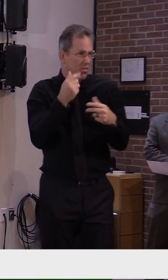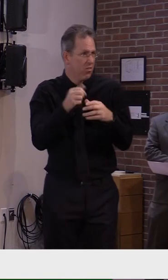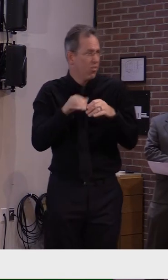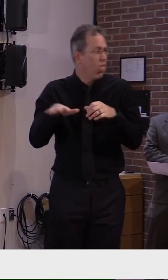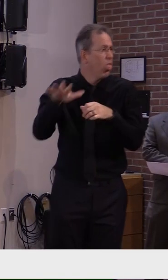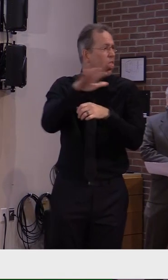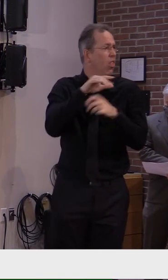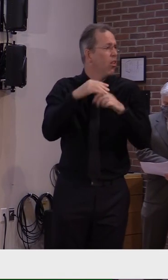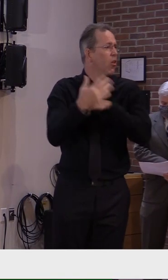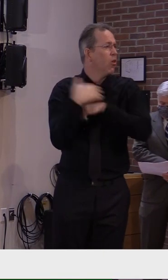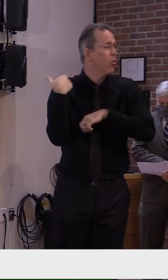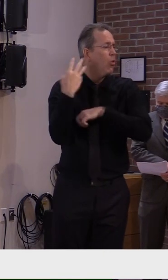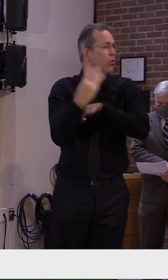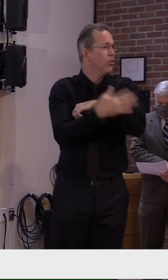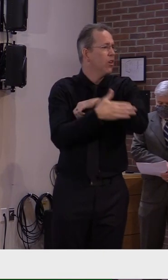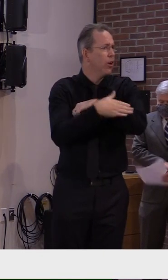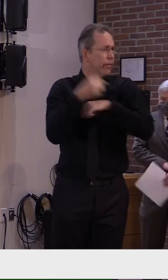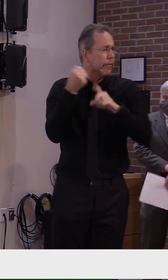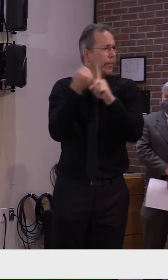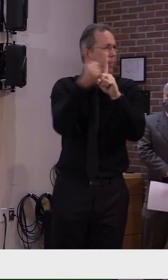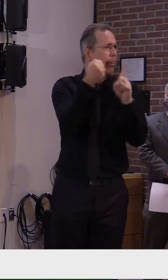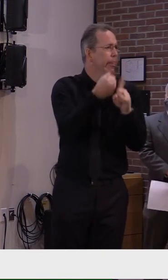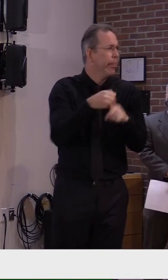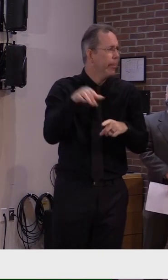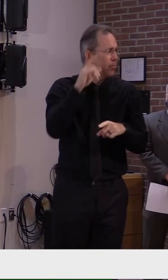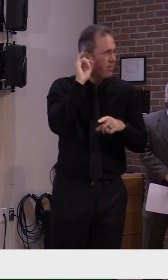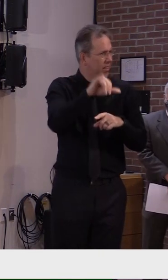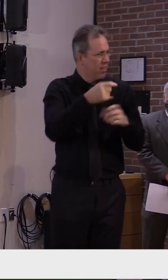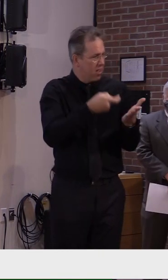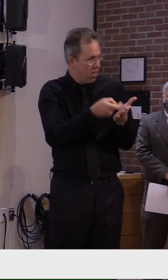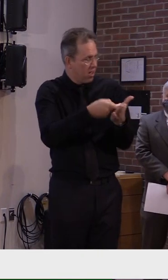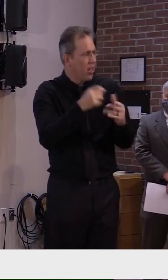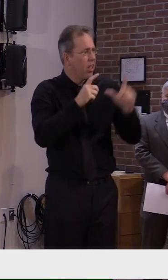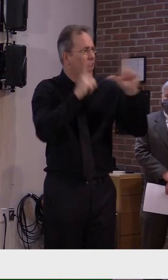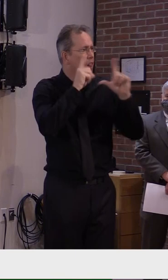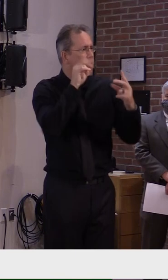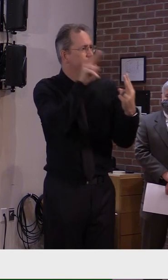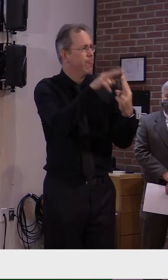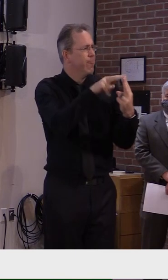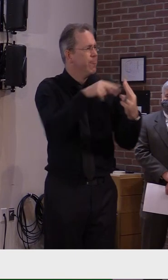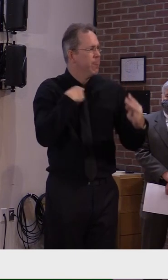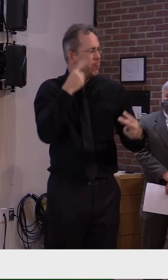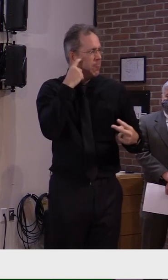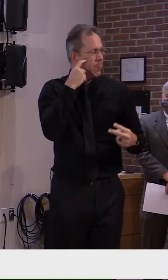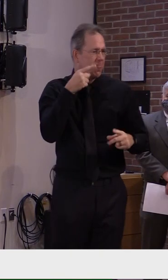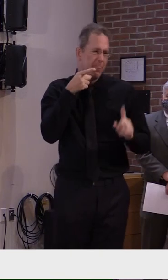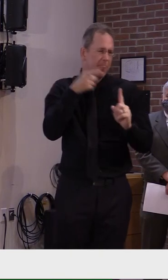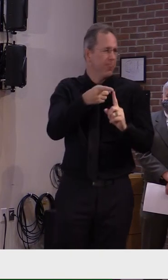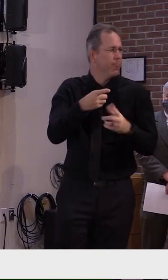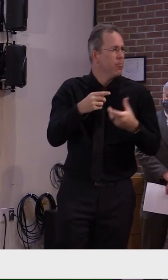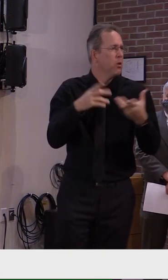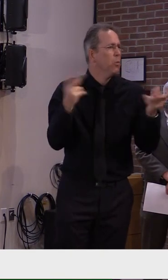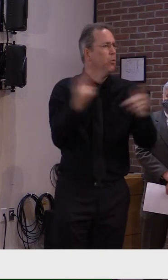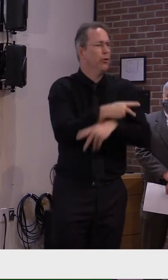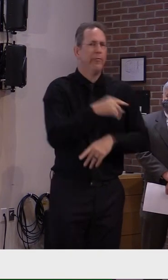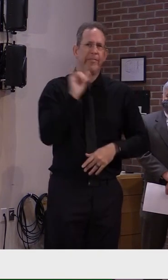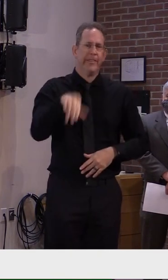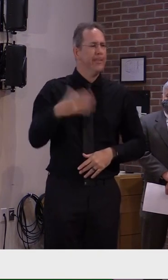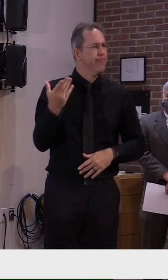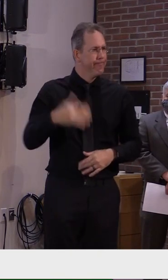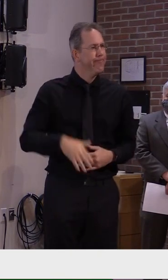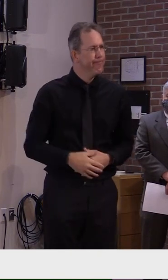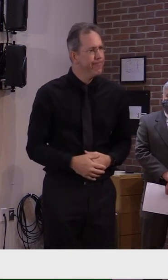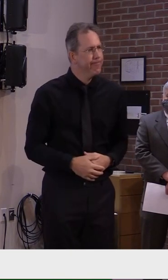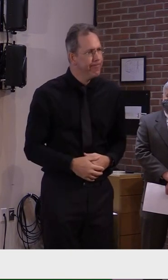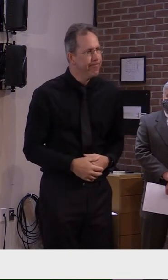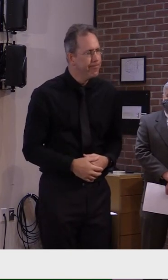that holiday just exacerbated the situation. So exacerbated.